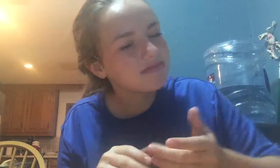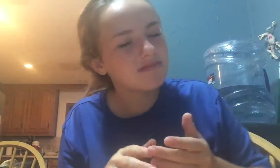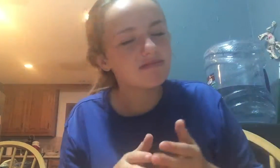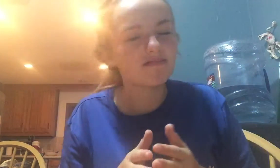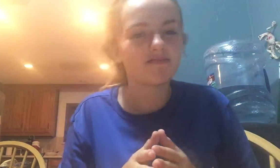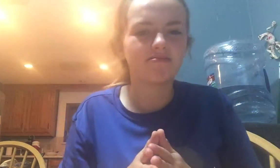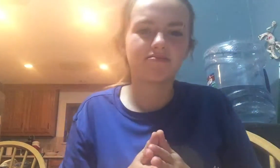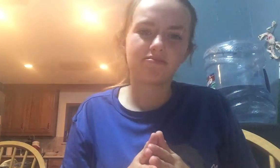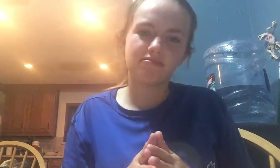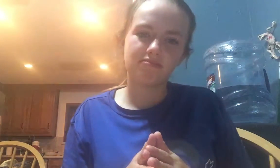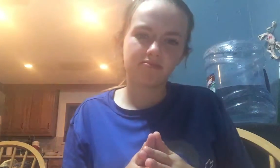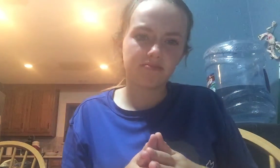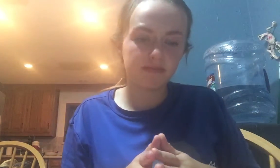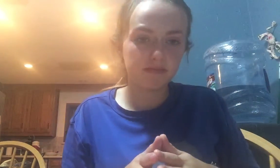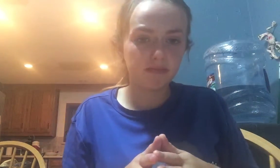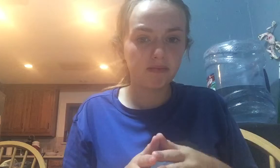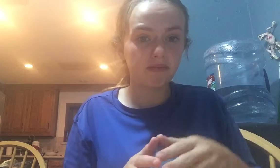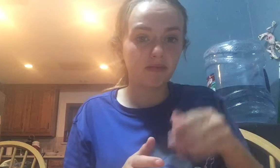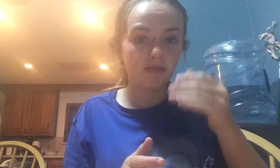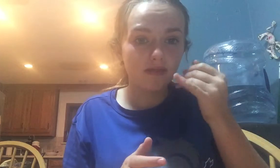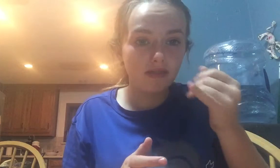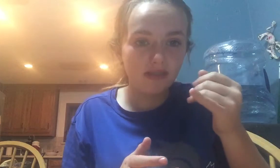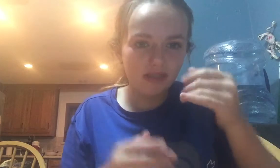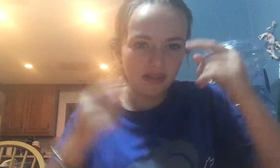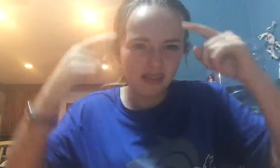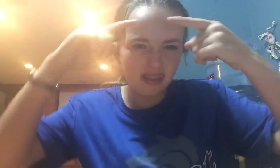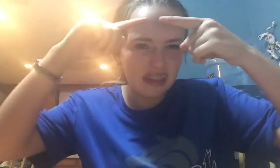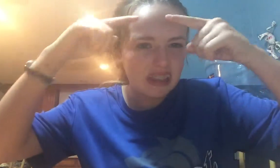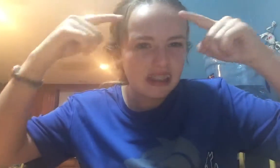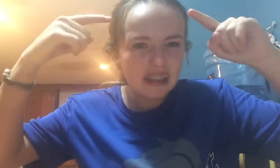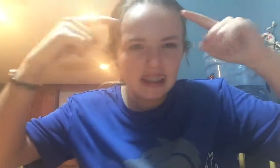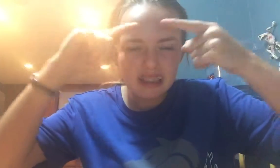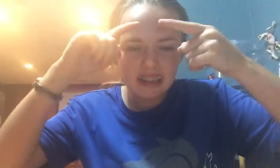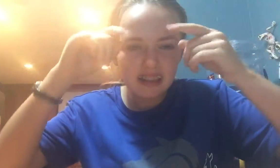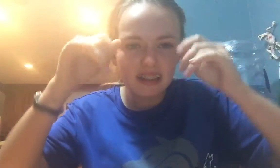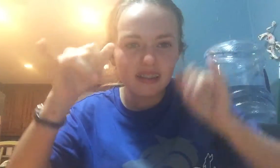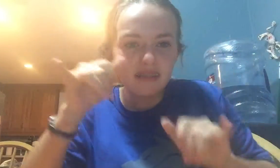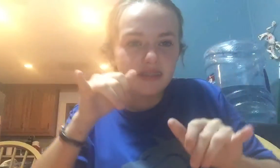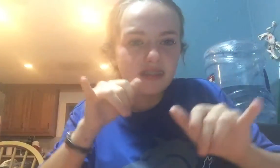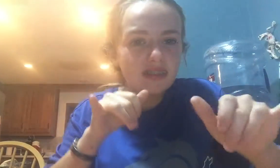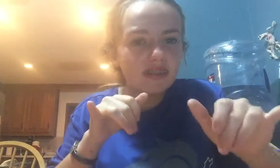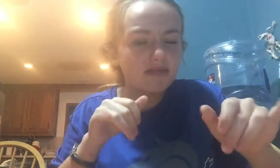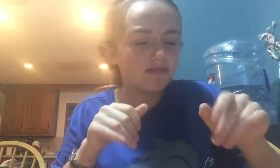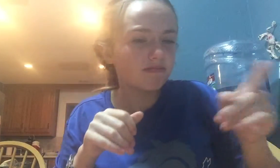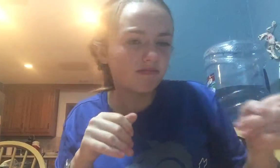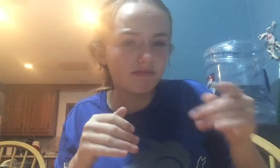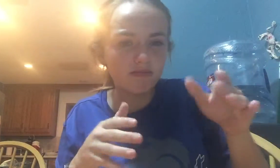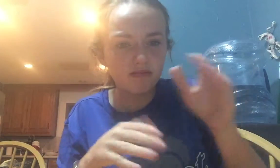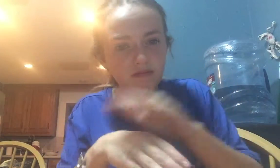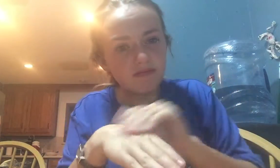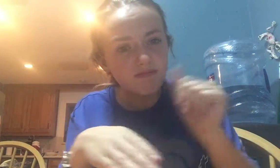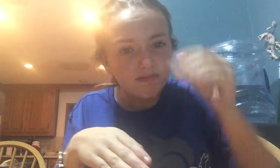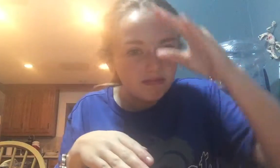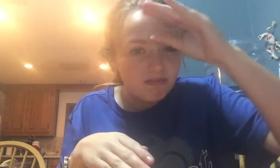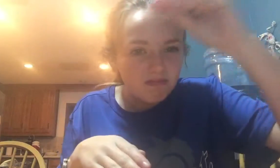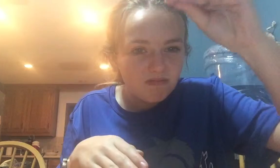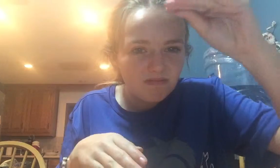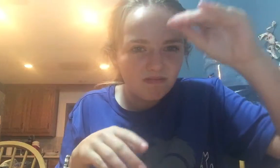Sometimes, if the headache continued, she would summon some of the boys who would stand